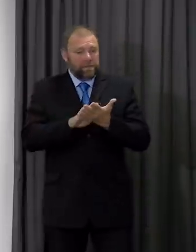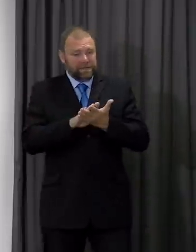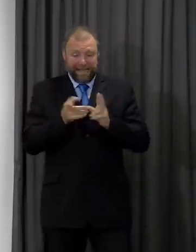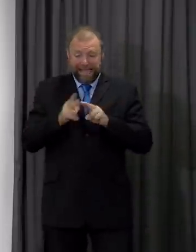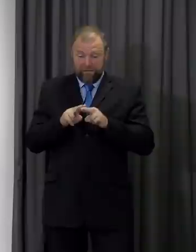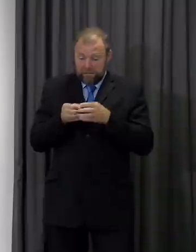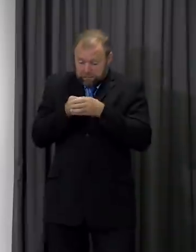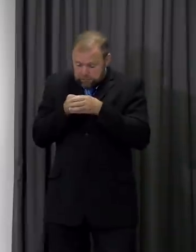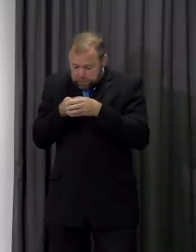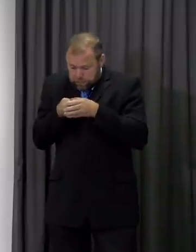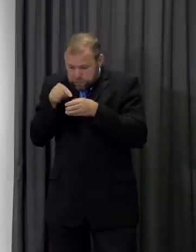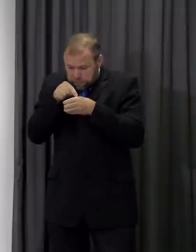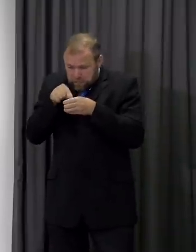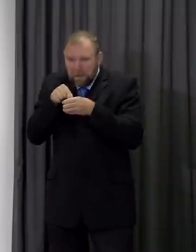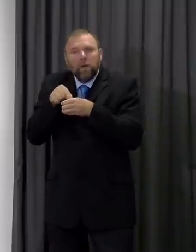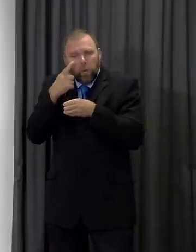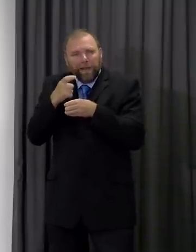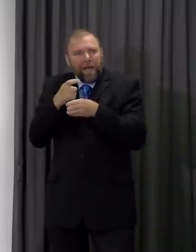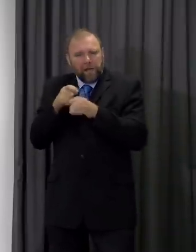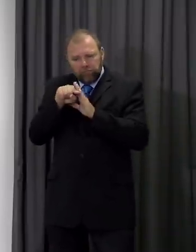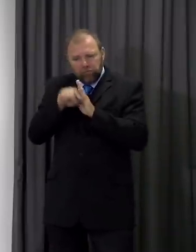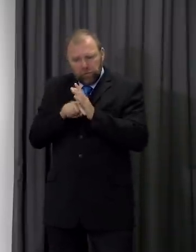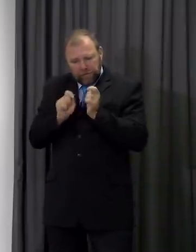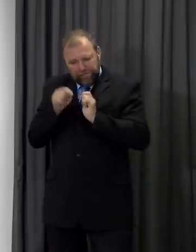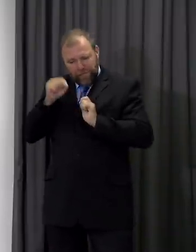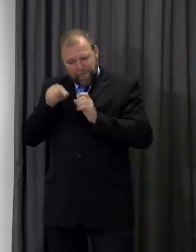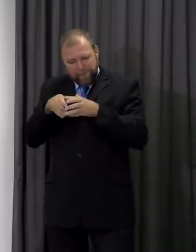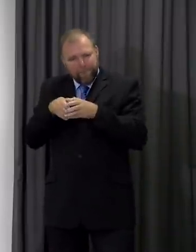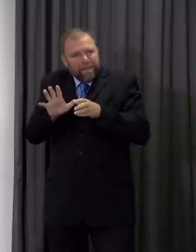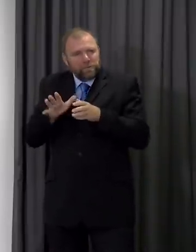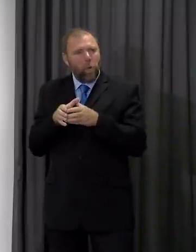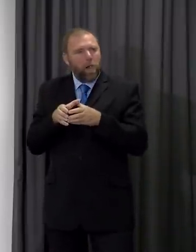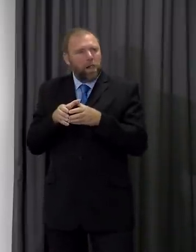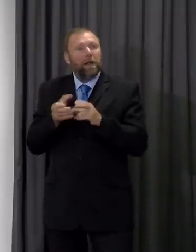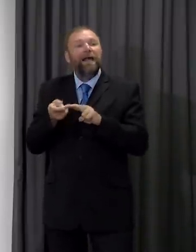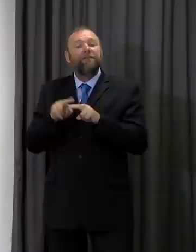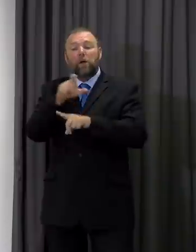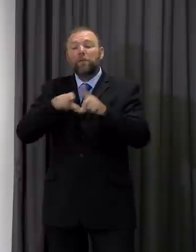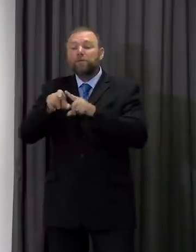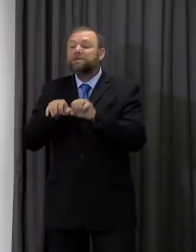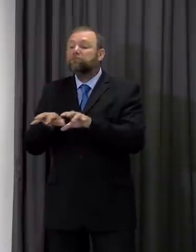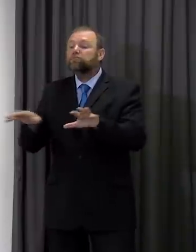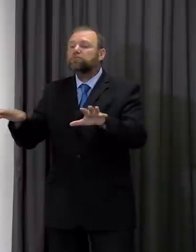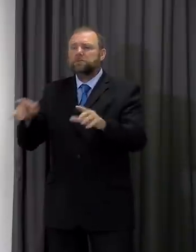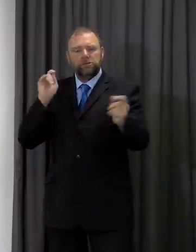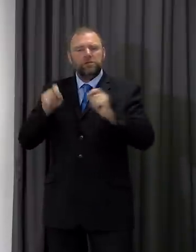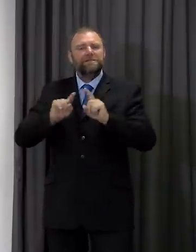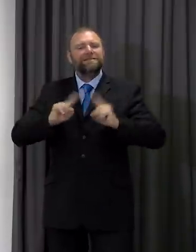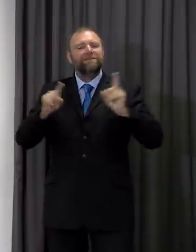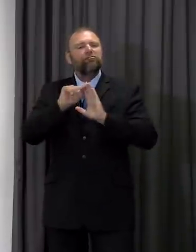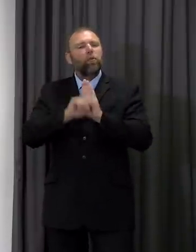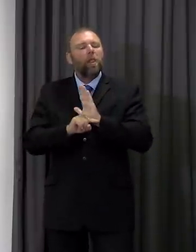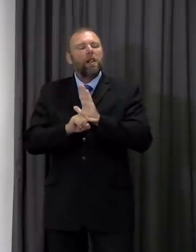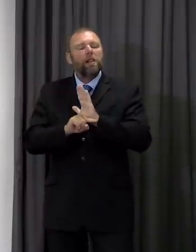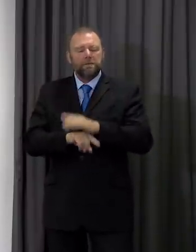taking community-wide measures but as well as the cases as well as the intended to go back to the point that there are choices that each of us